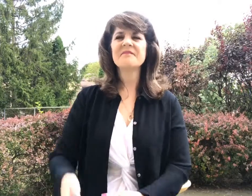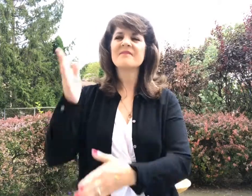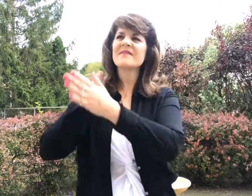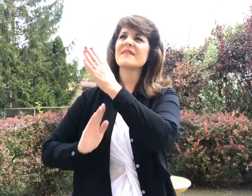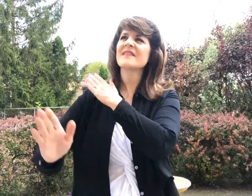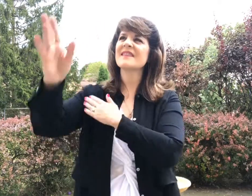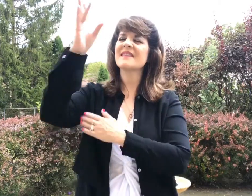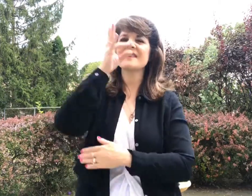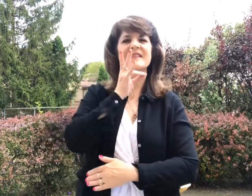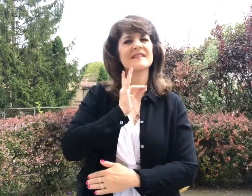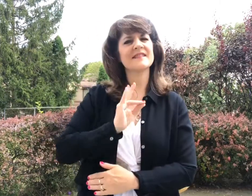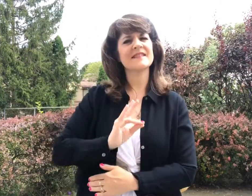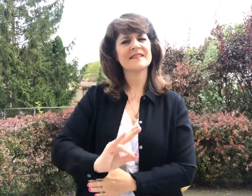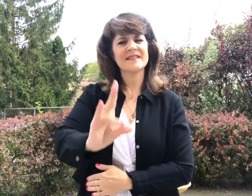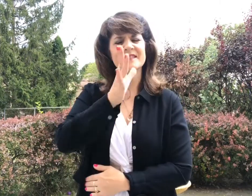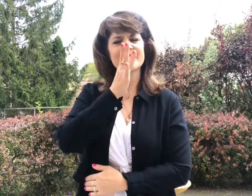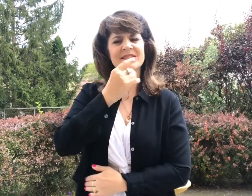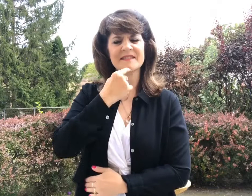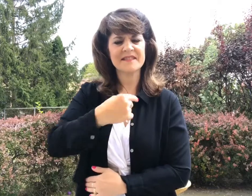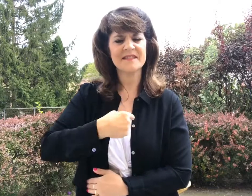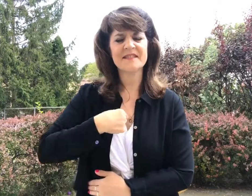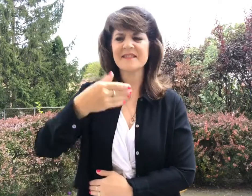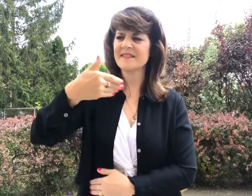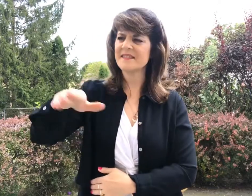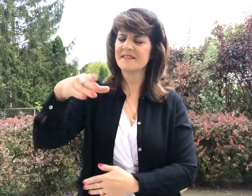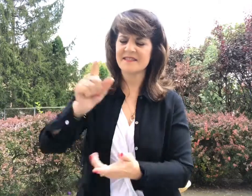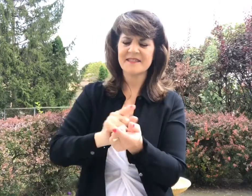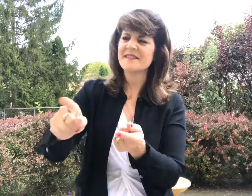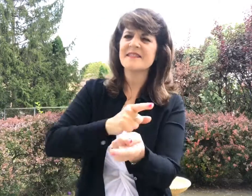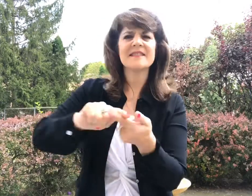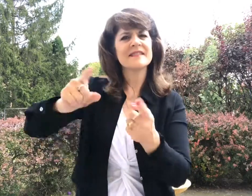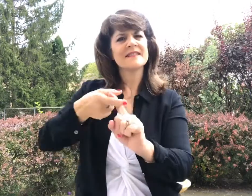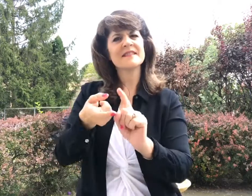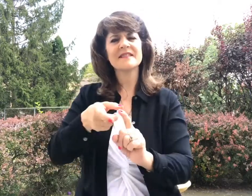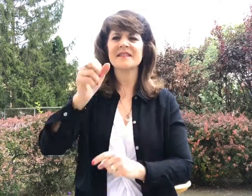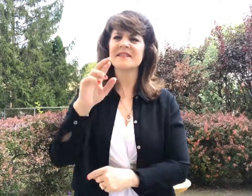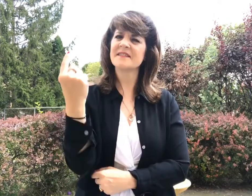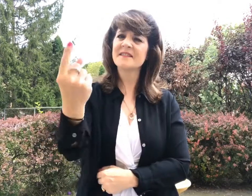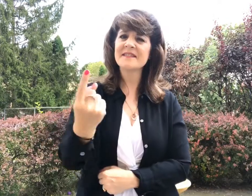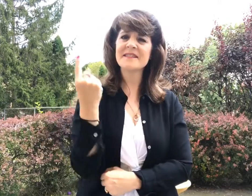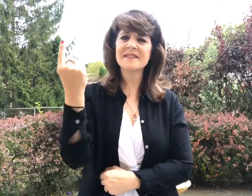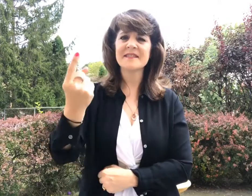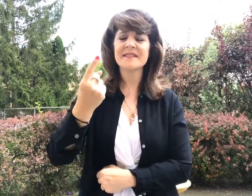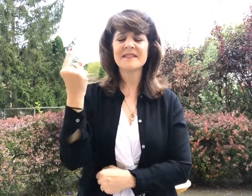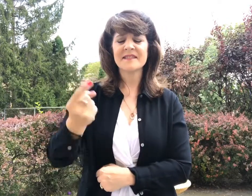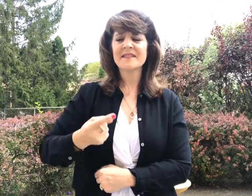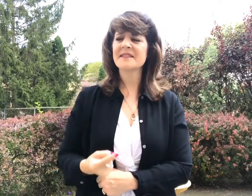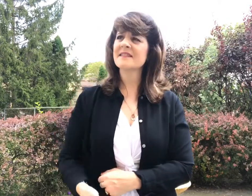was seven years old. Mama told me go make yourself some friends or you'll be lonely. Once